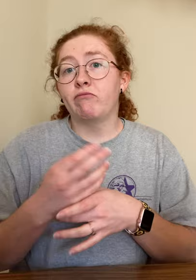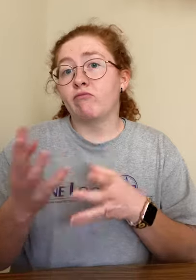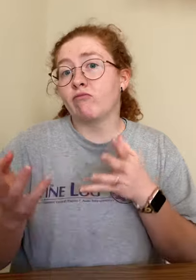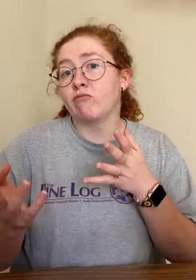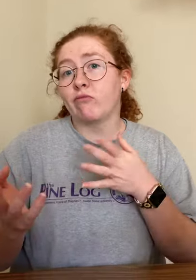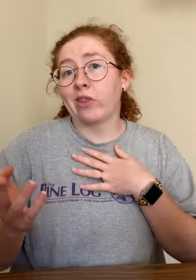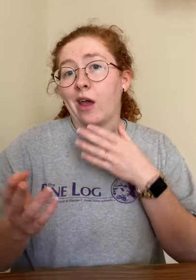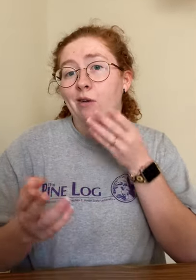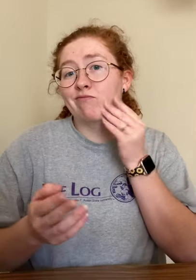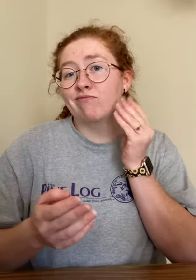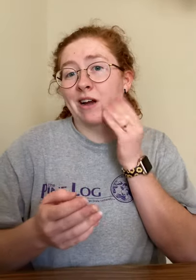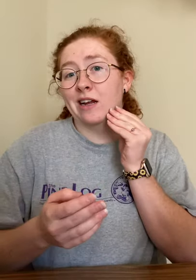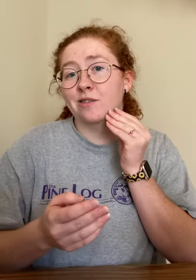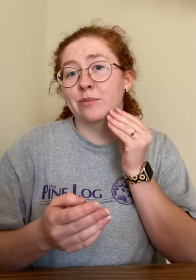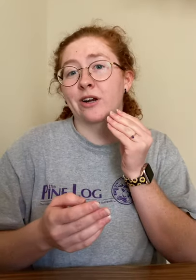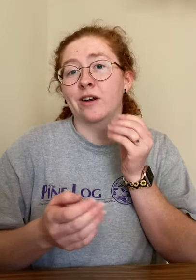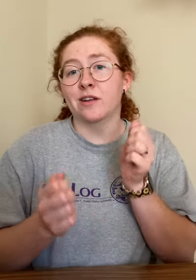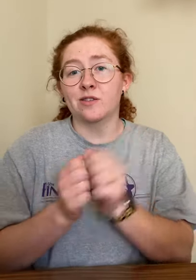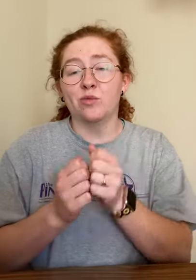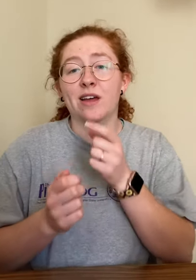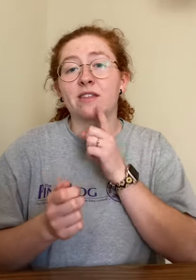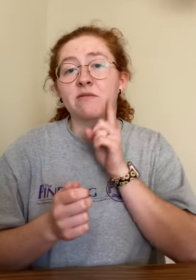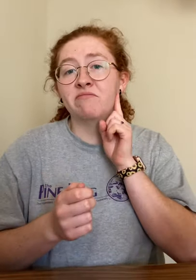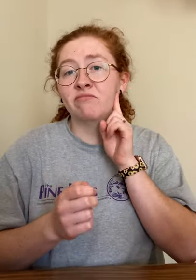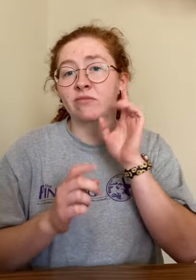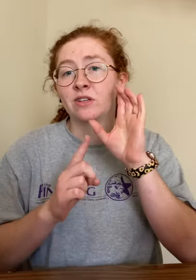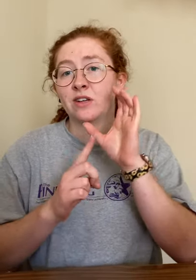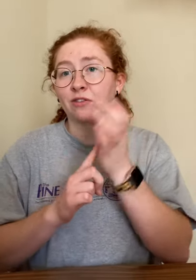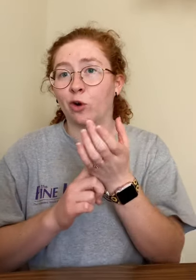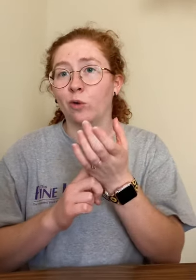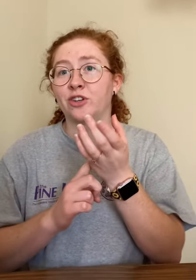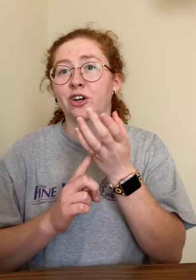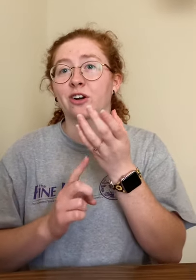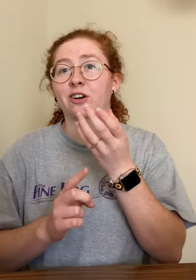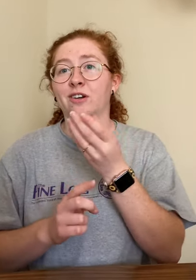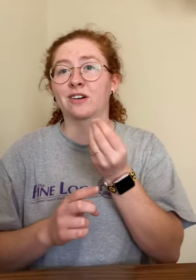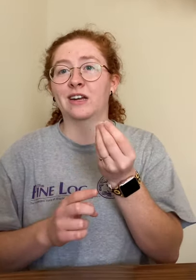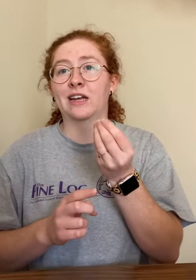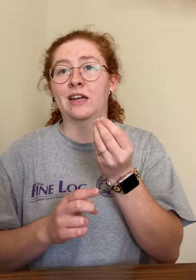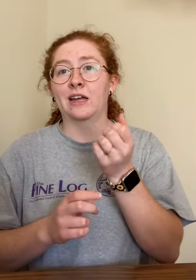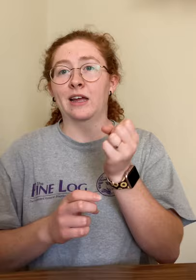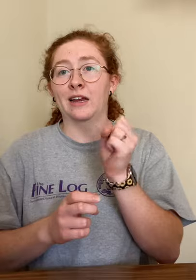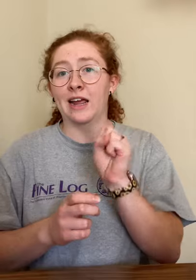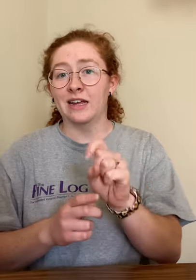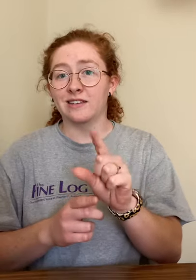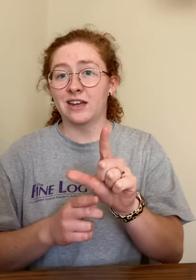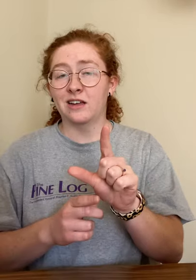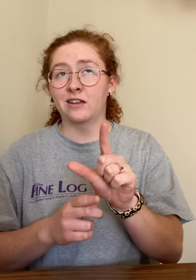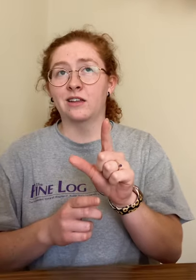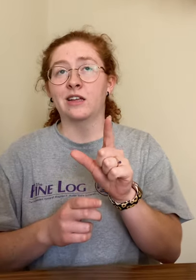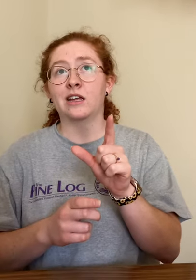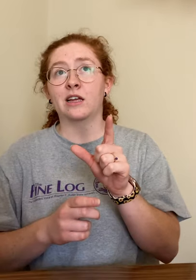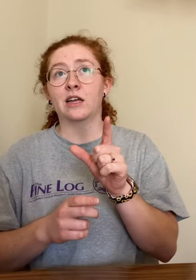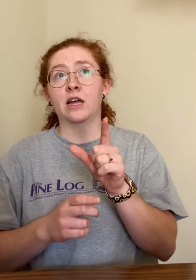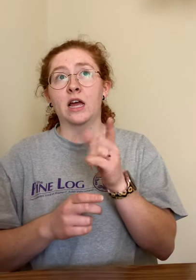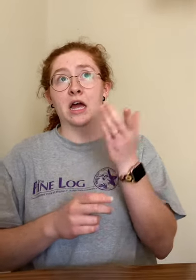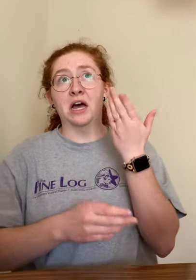My experience with deaf culture and ASL, um,